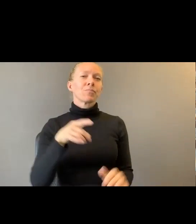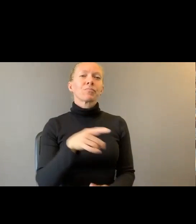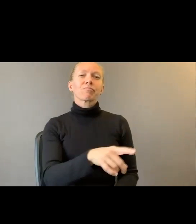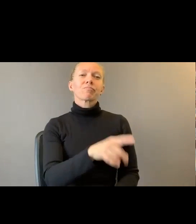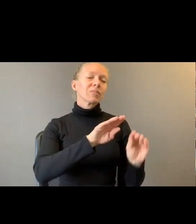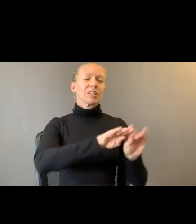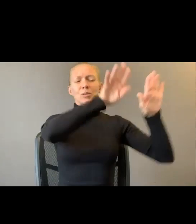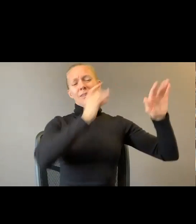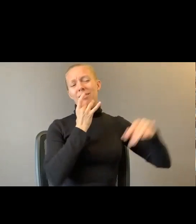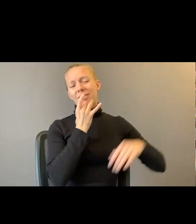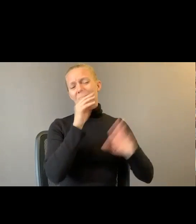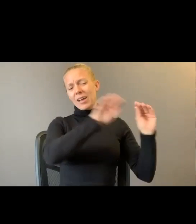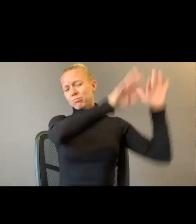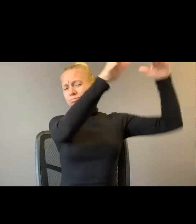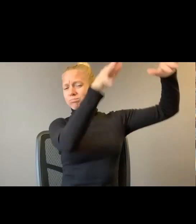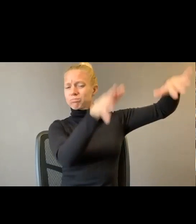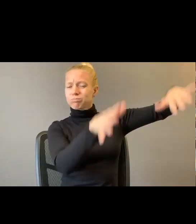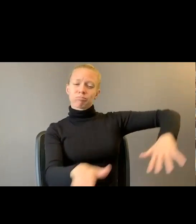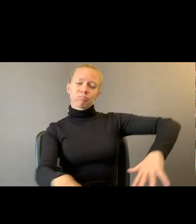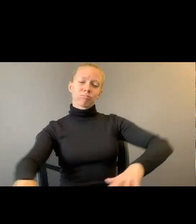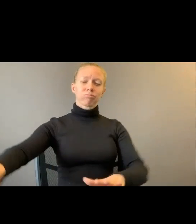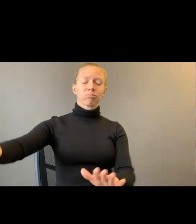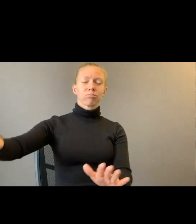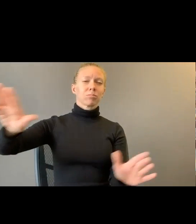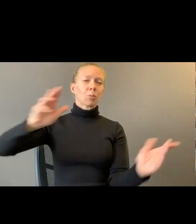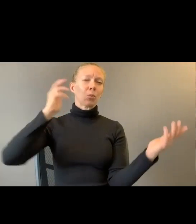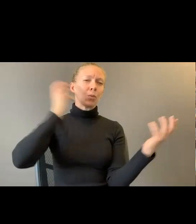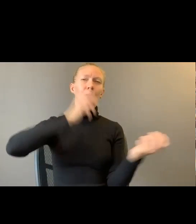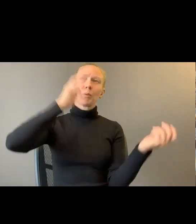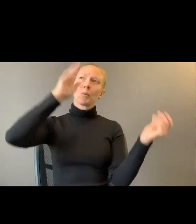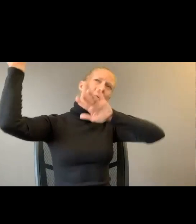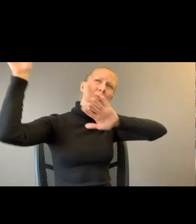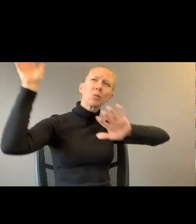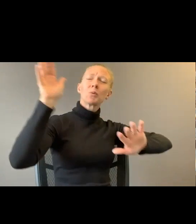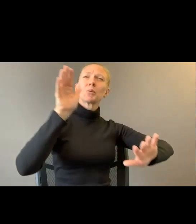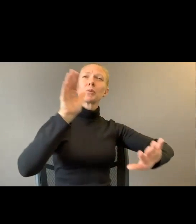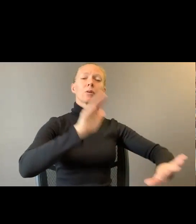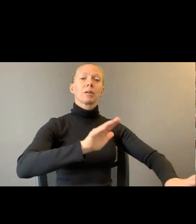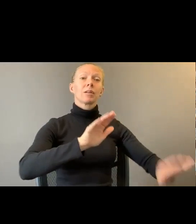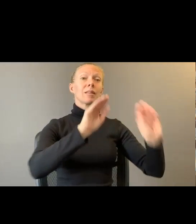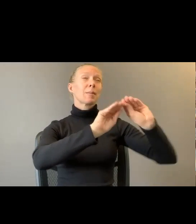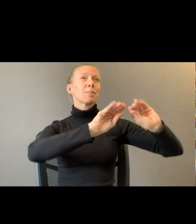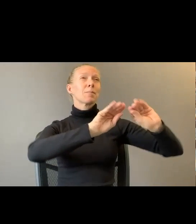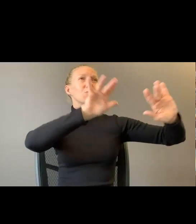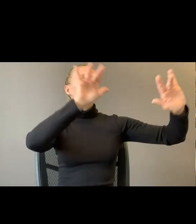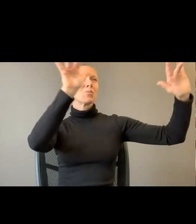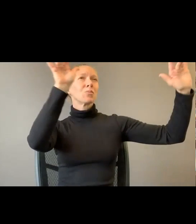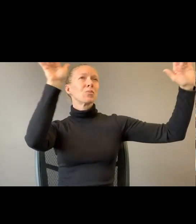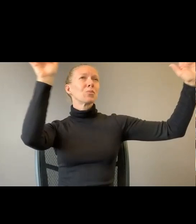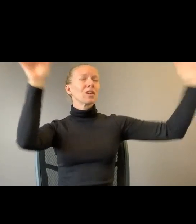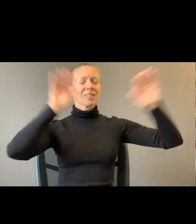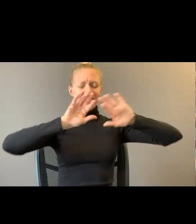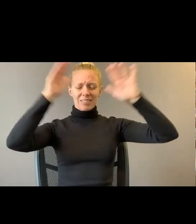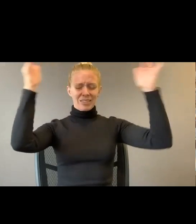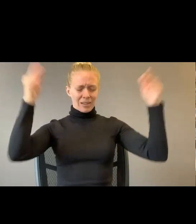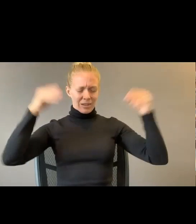us. Mizuku makes it rain radiant from behind. The brilliance spills out, down her legs.